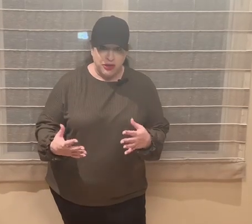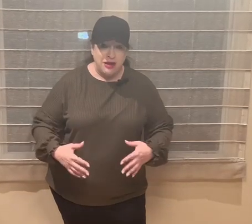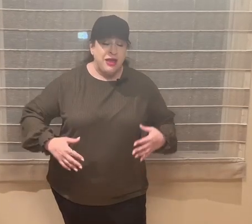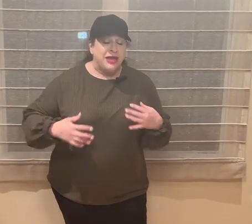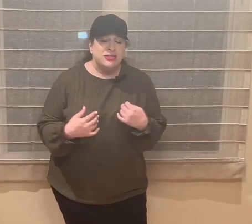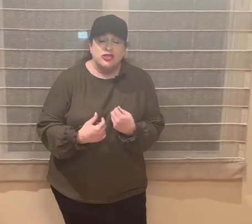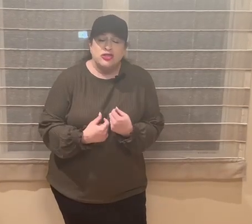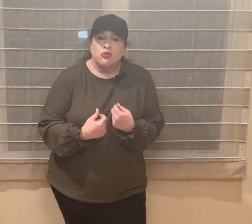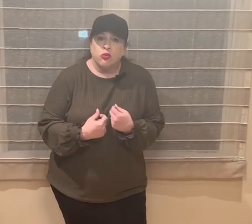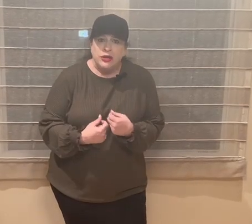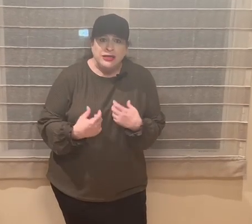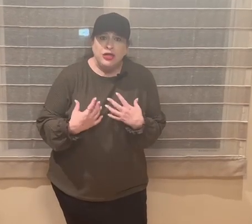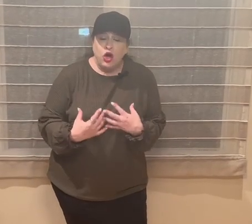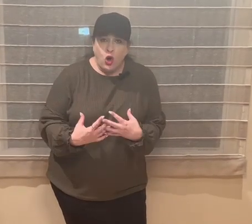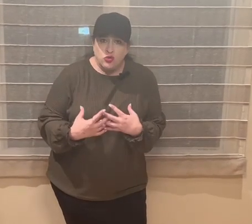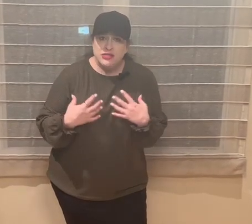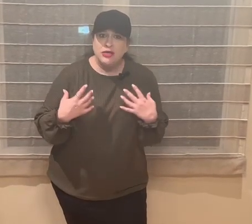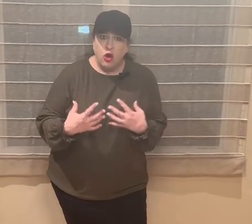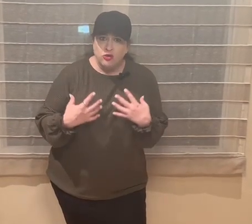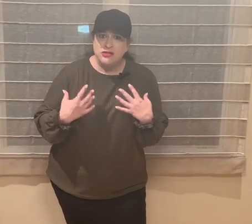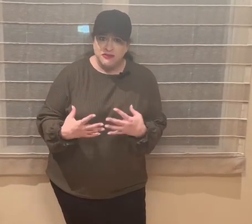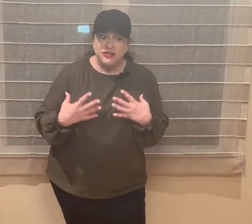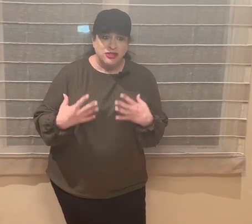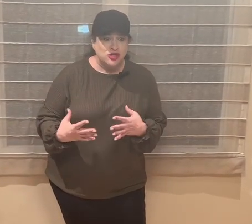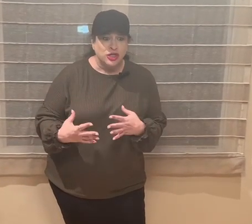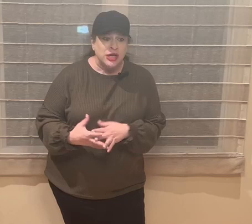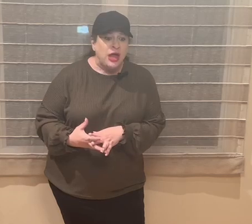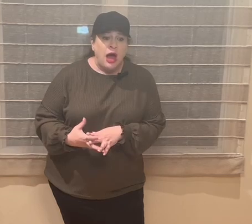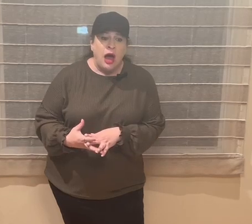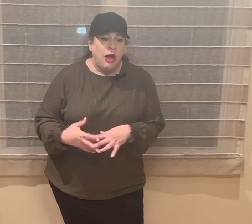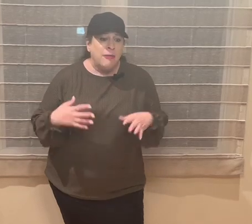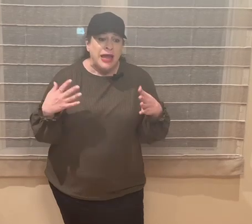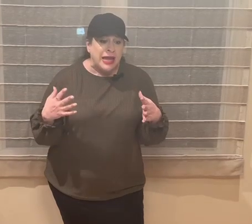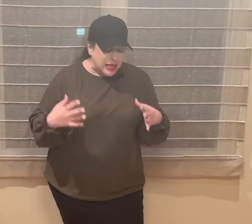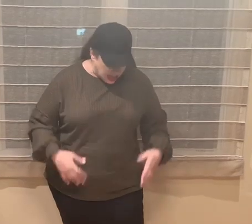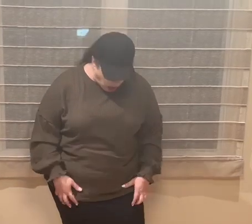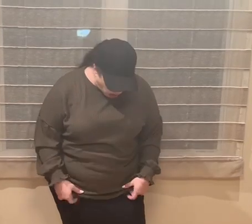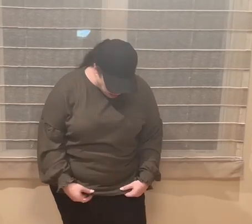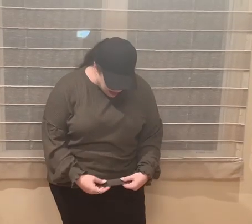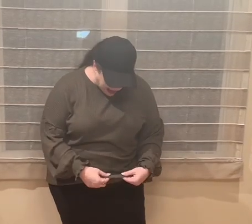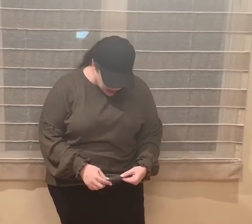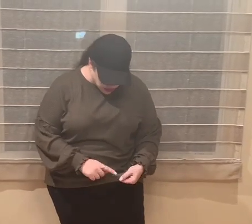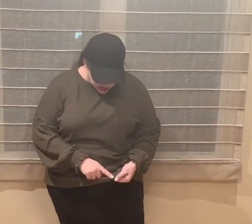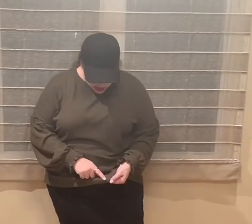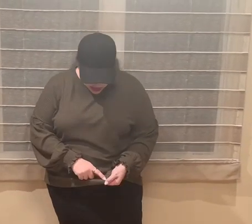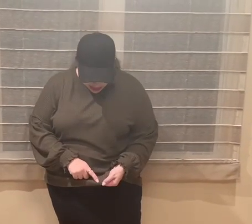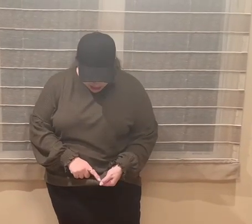it. It's just a really cozy, cozy feeling shirt and all the extra stitching on the